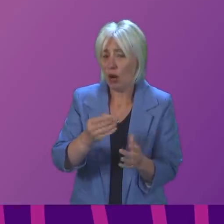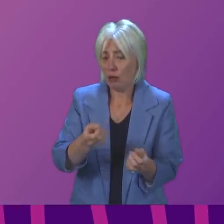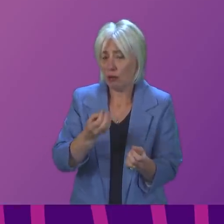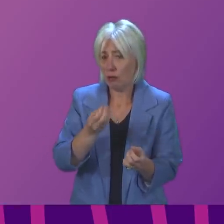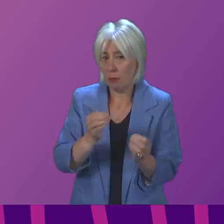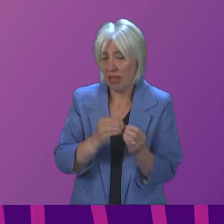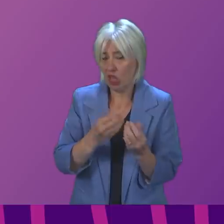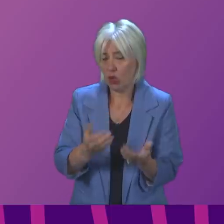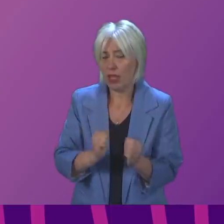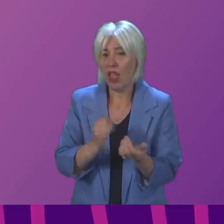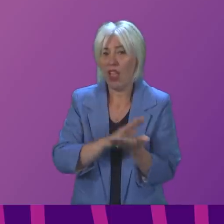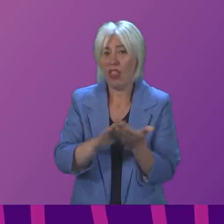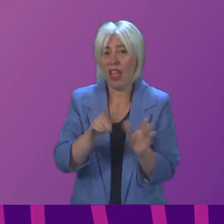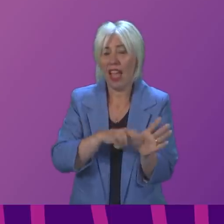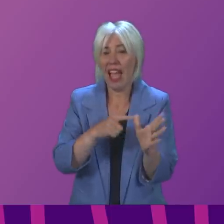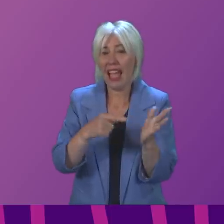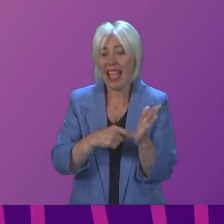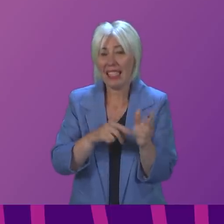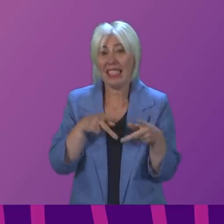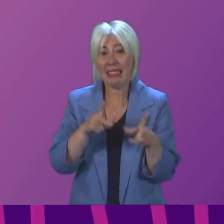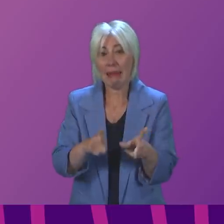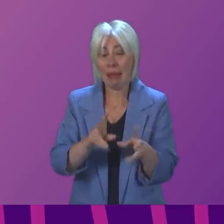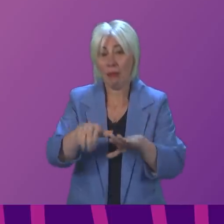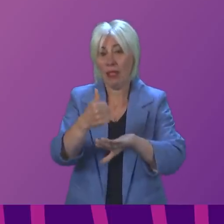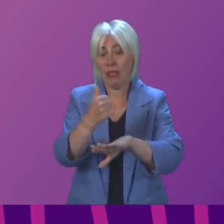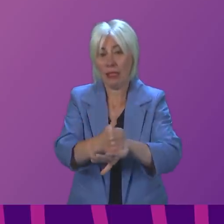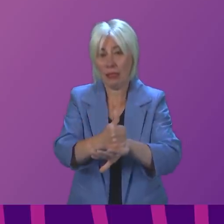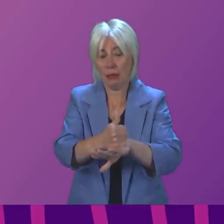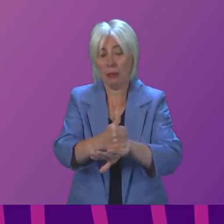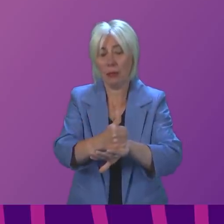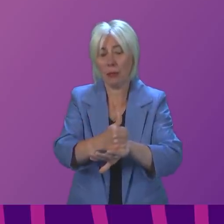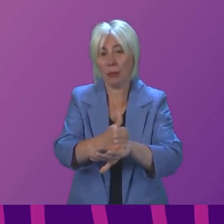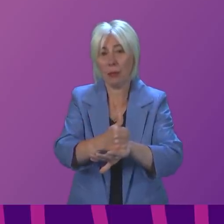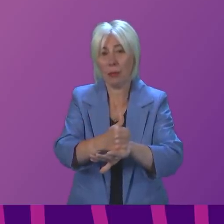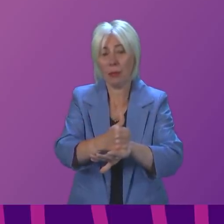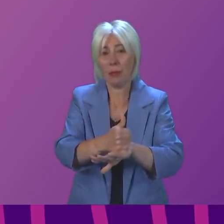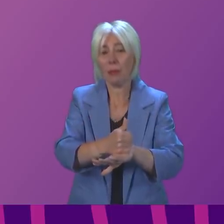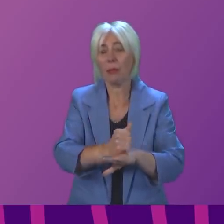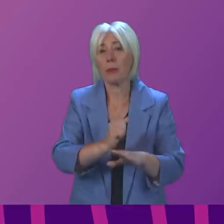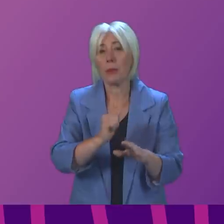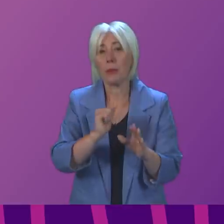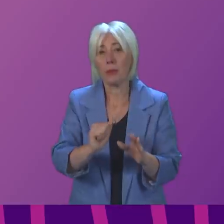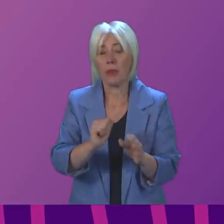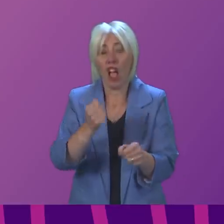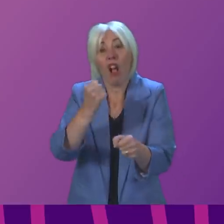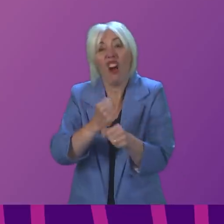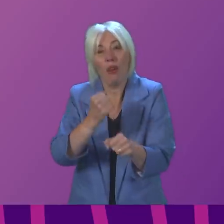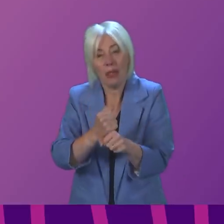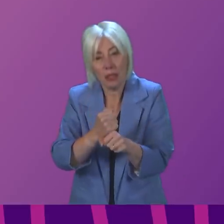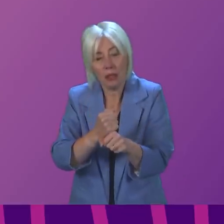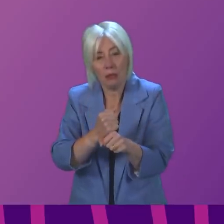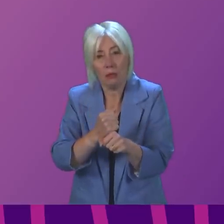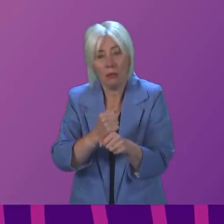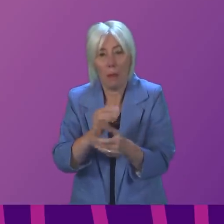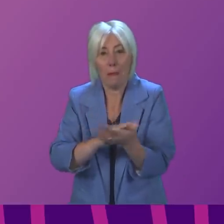The Hyatt system is in place, and let me just be clear, the Hyatt system is about the government being